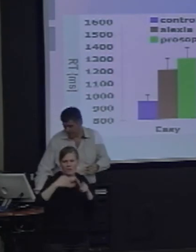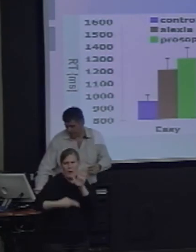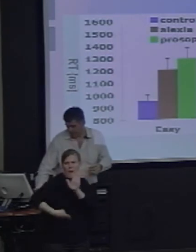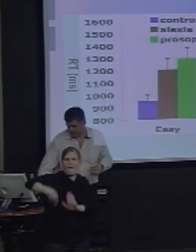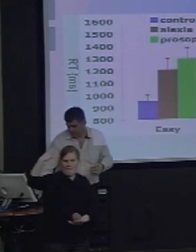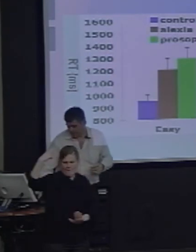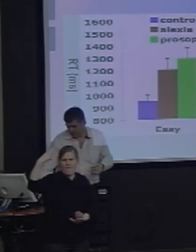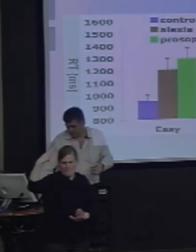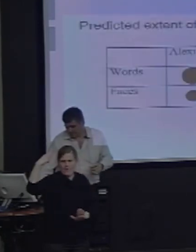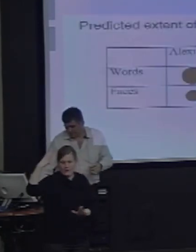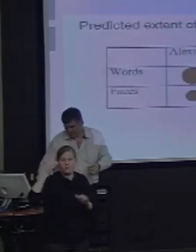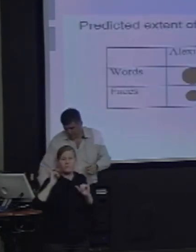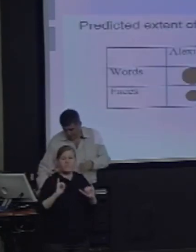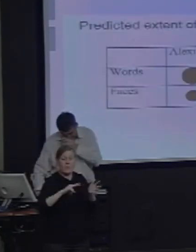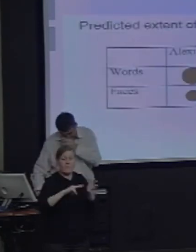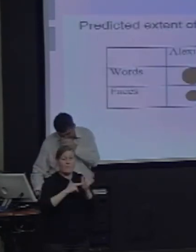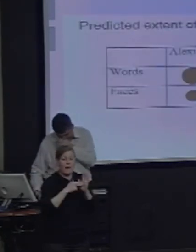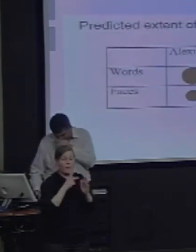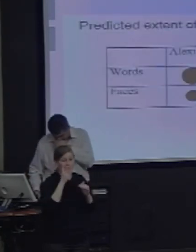predicted by the model.